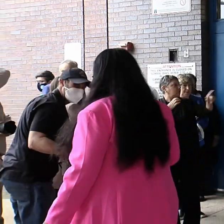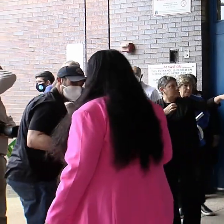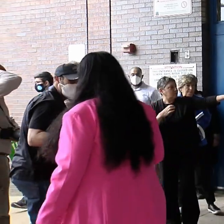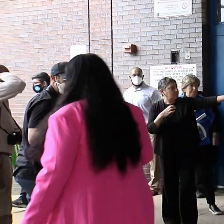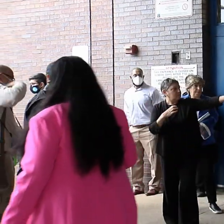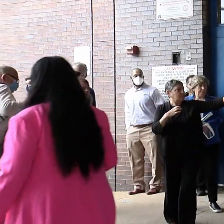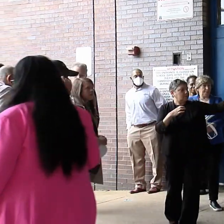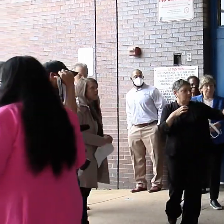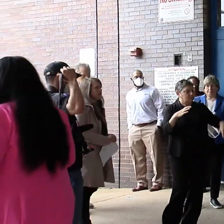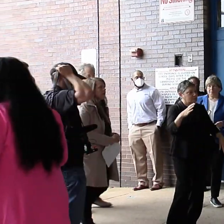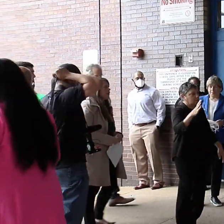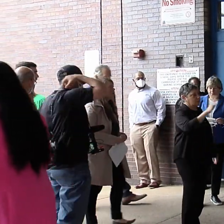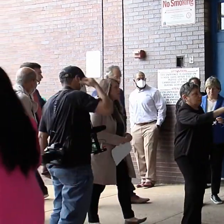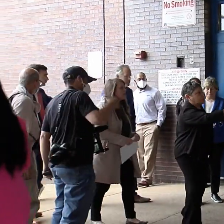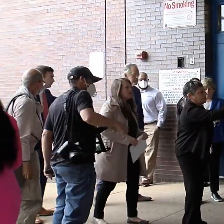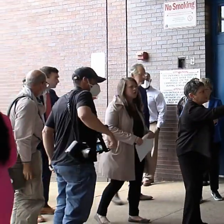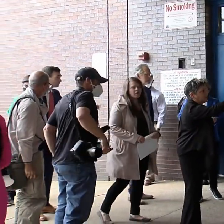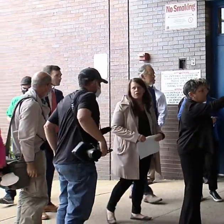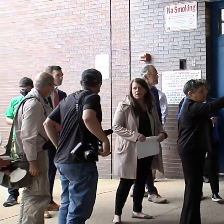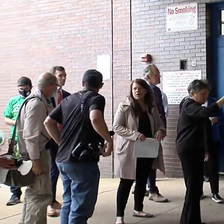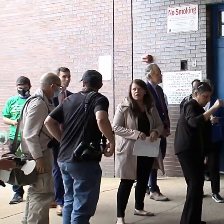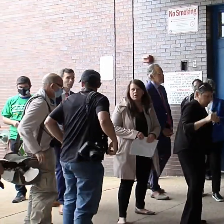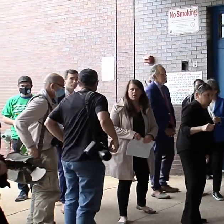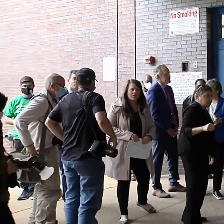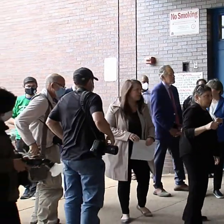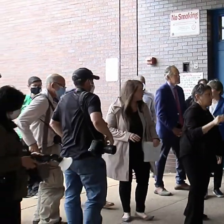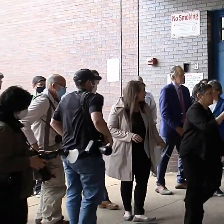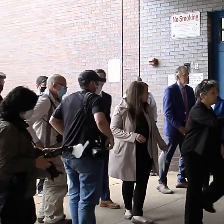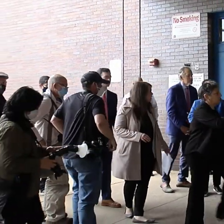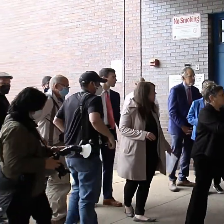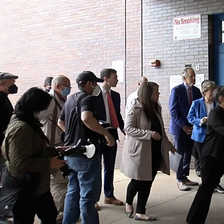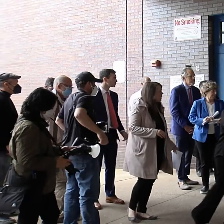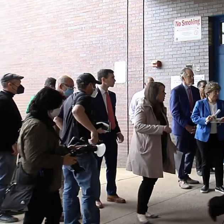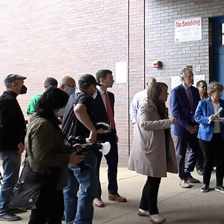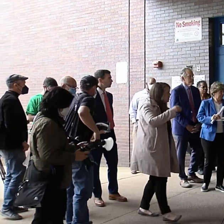Thank you. I'm Fauci, I'm sent theRadio camp.